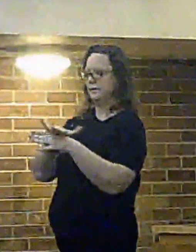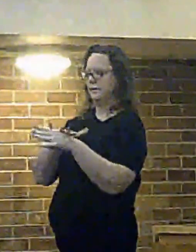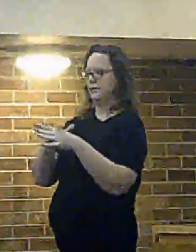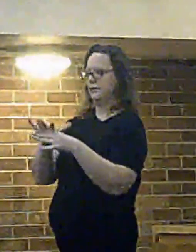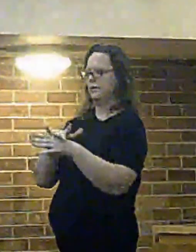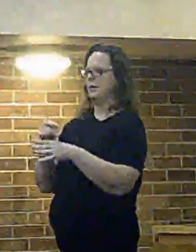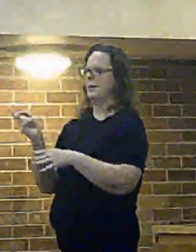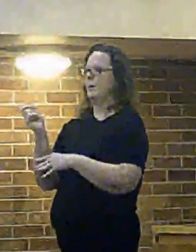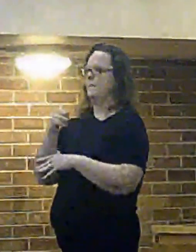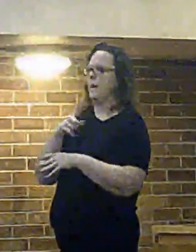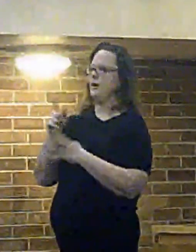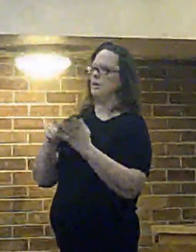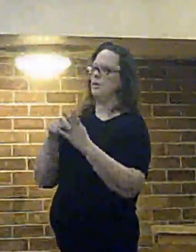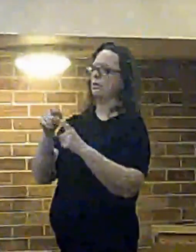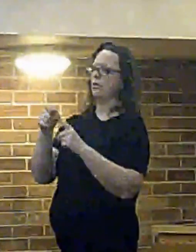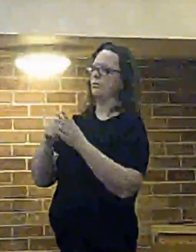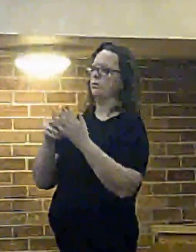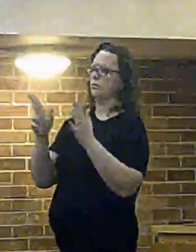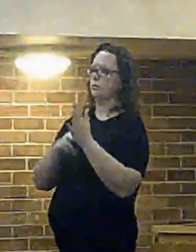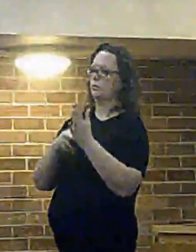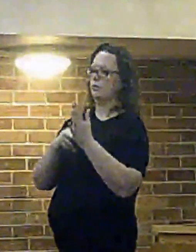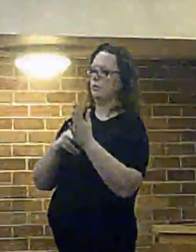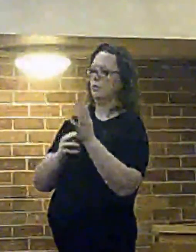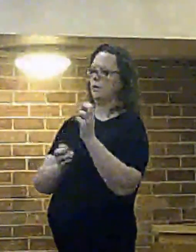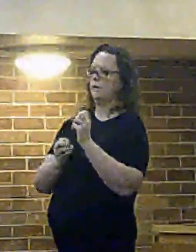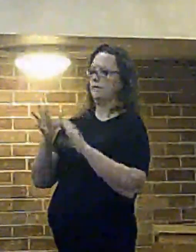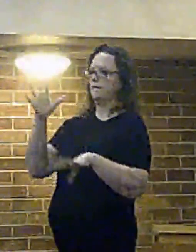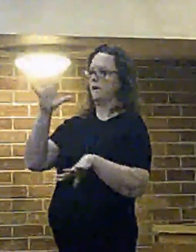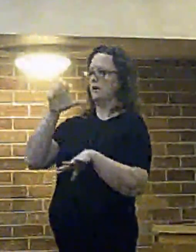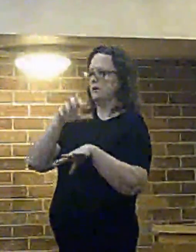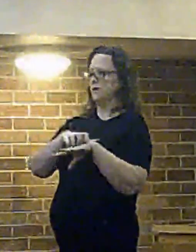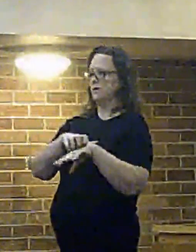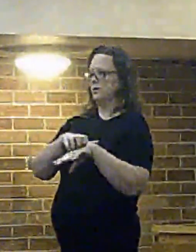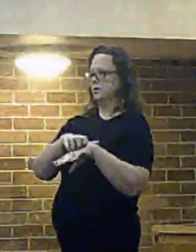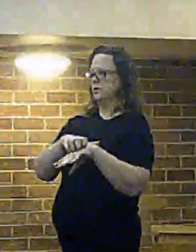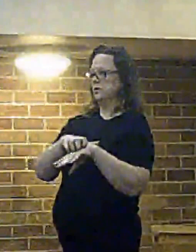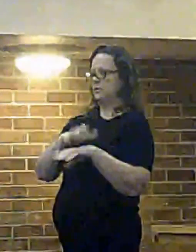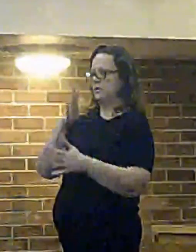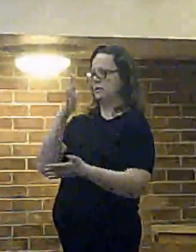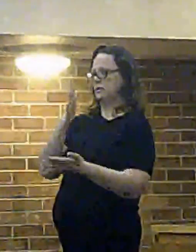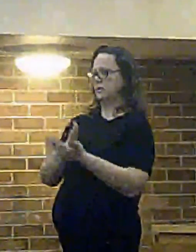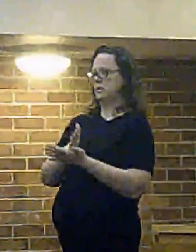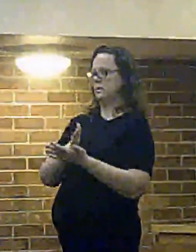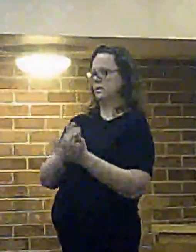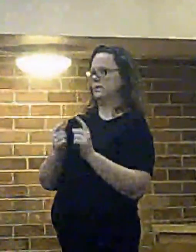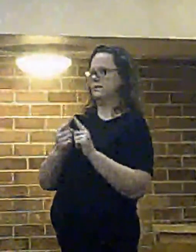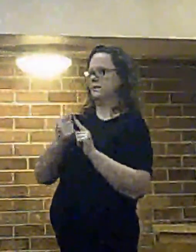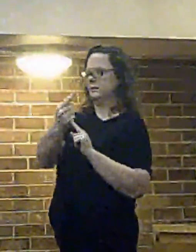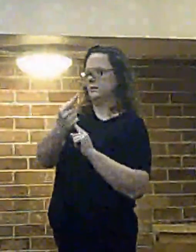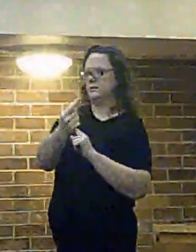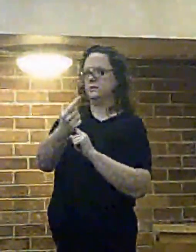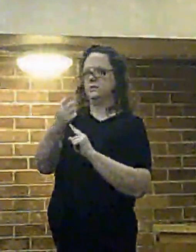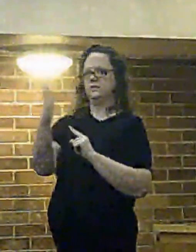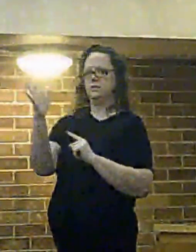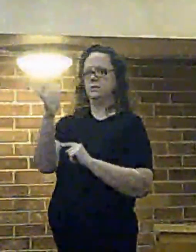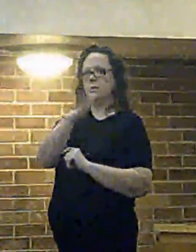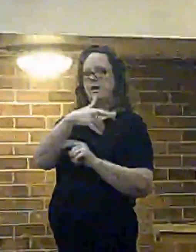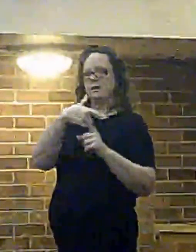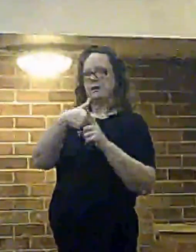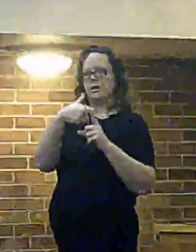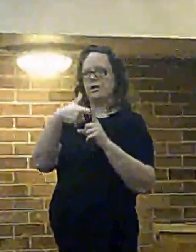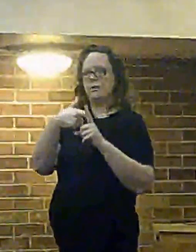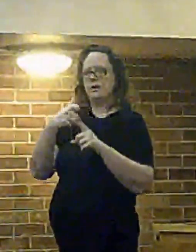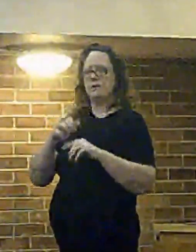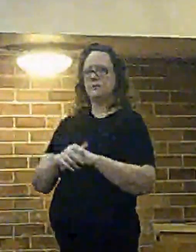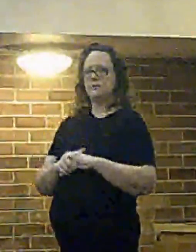the current Upton Fire Station. So it doesn't surmount the absolute problem about the distance to West Kirby. Can you break